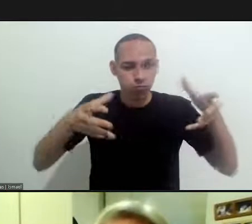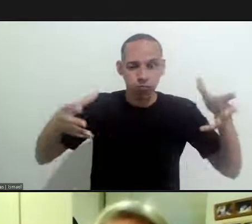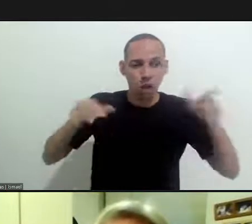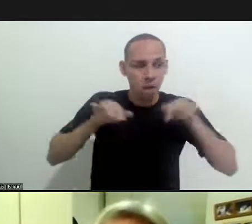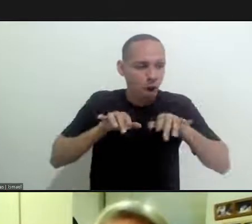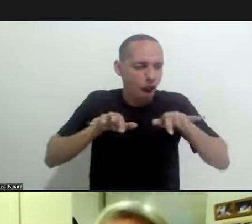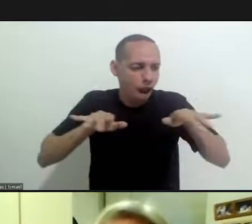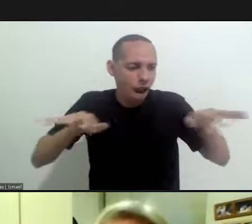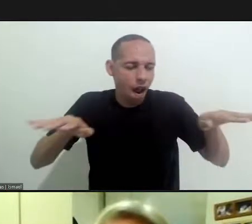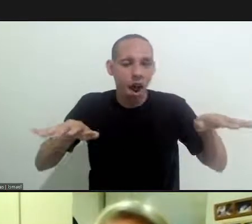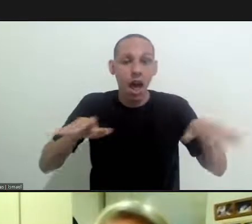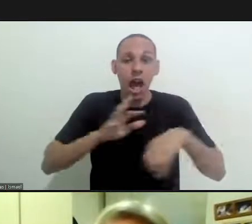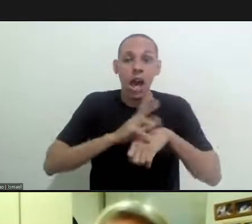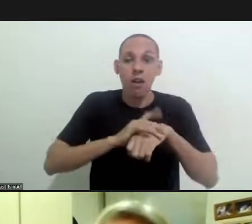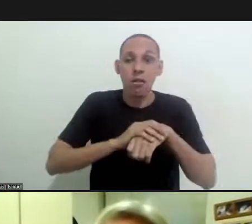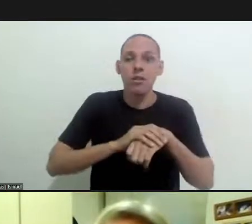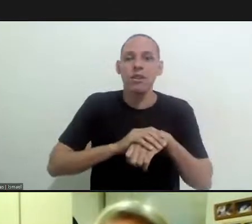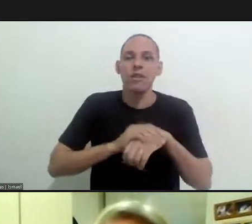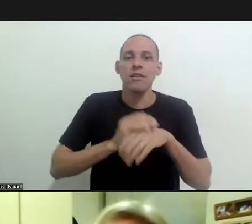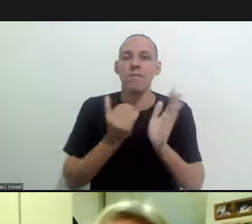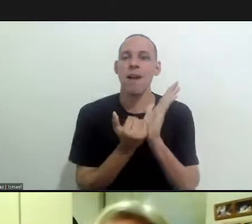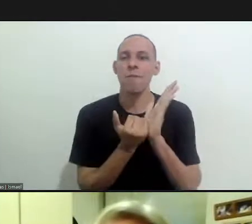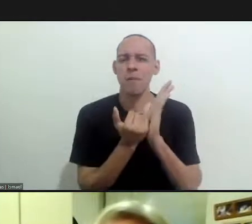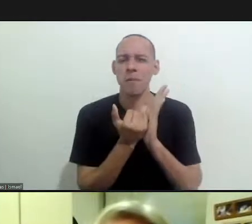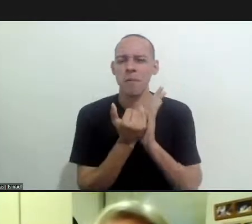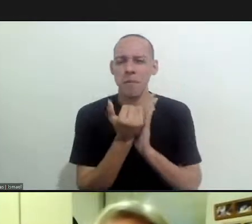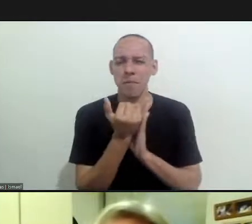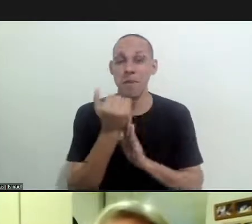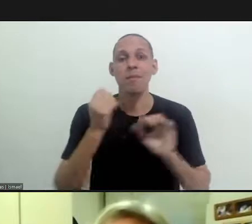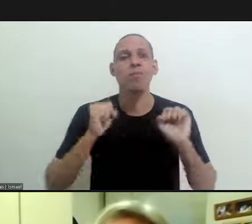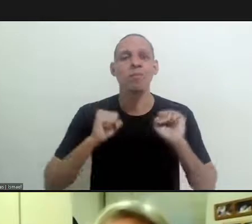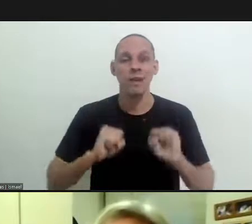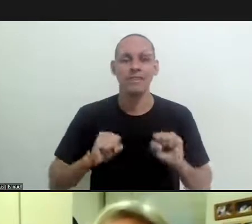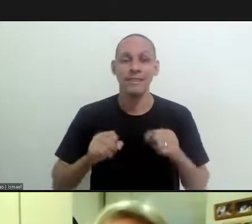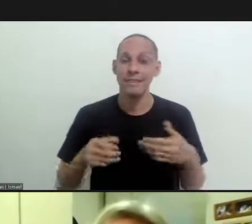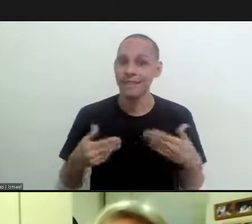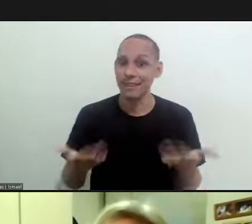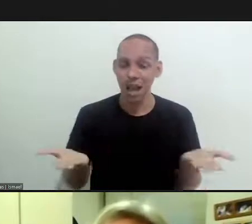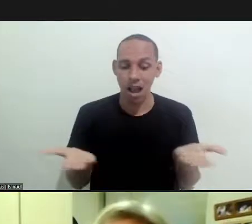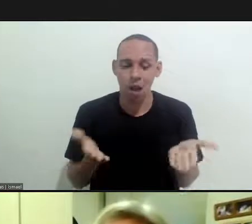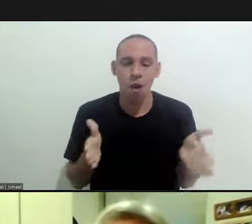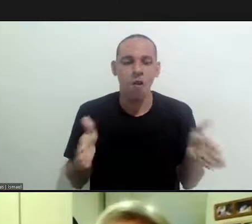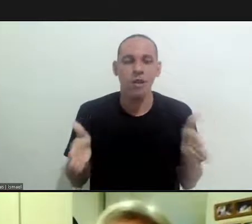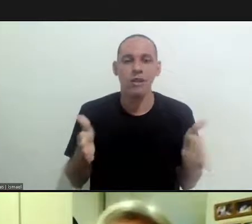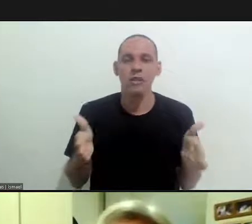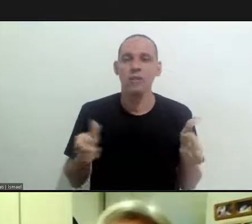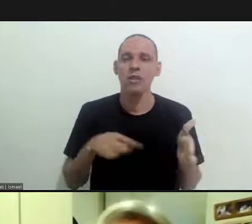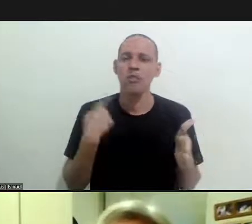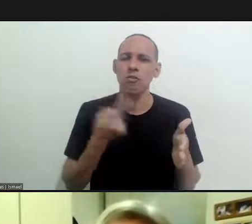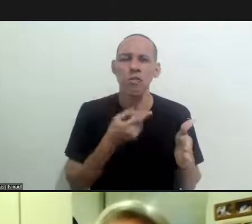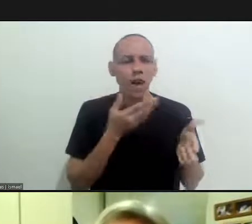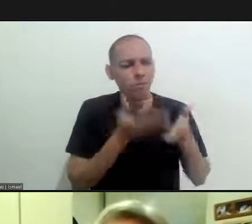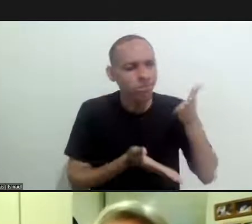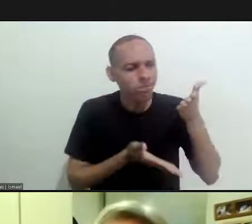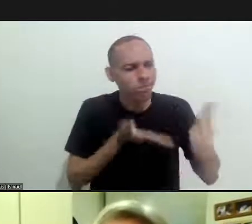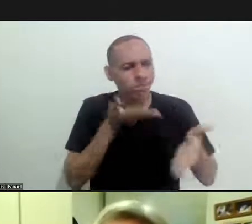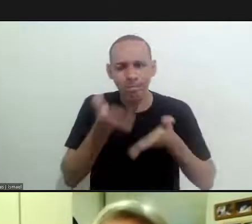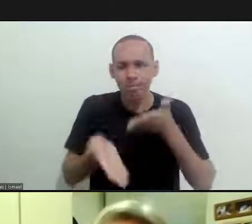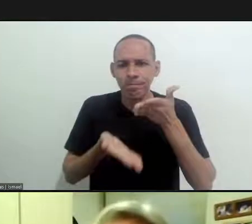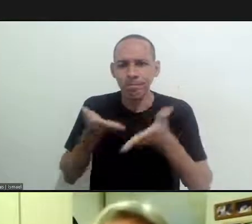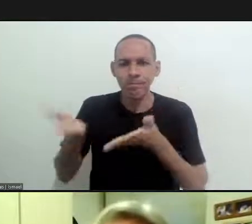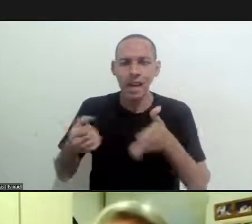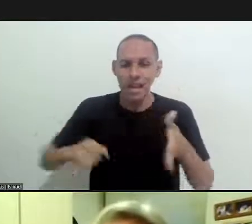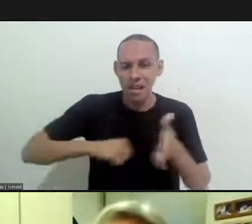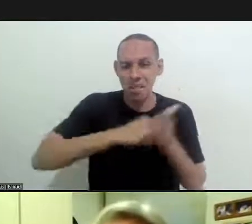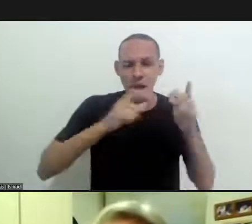they will be more present this disease will have the trend to grow so this is a moment where we